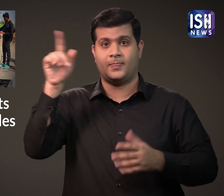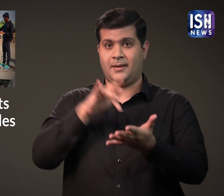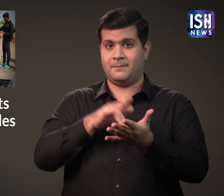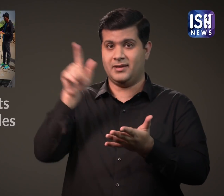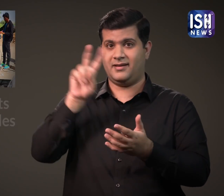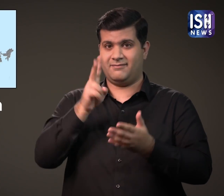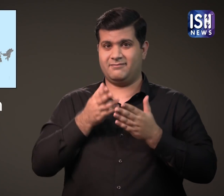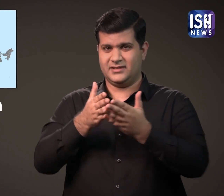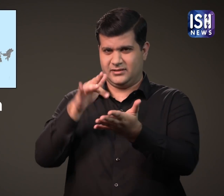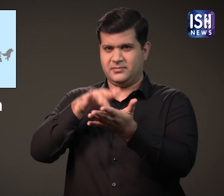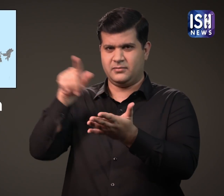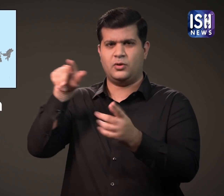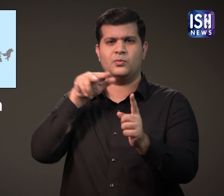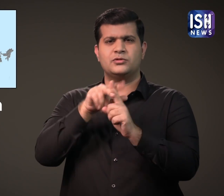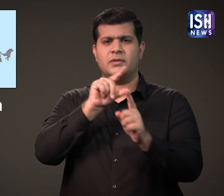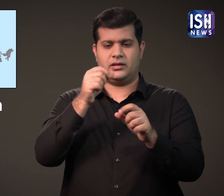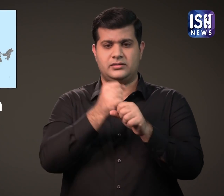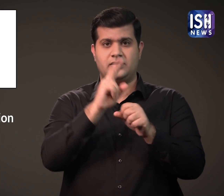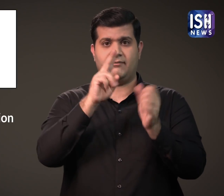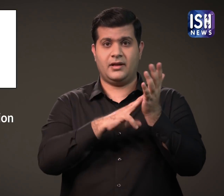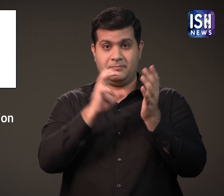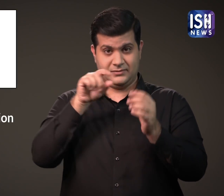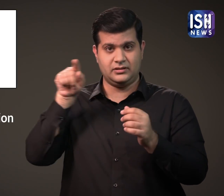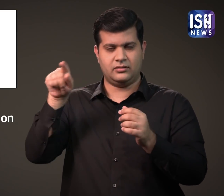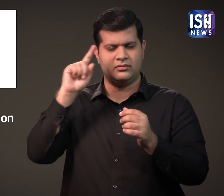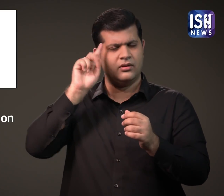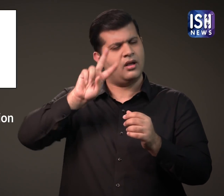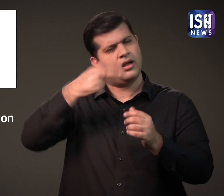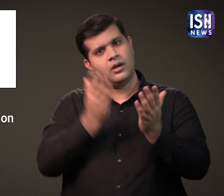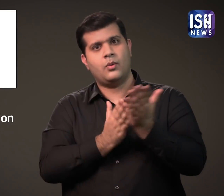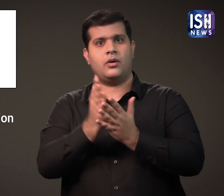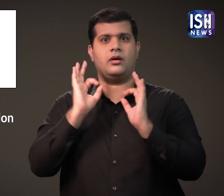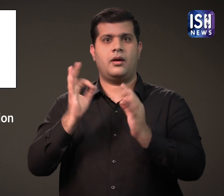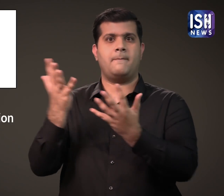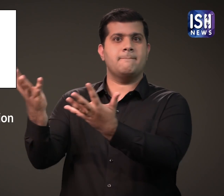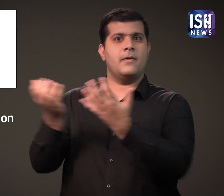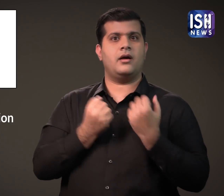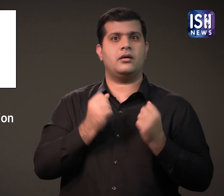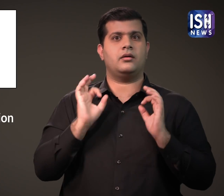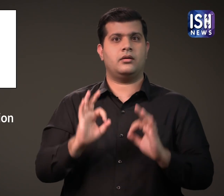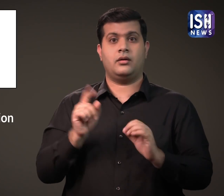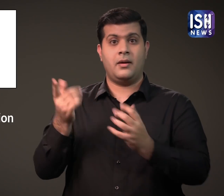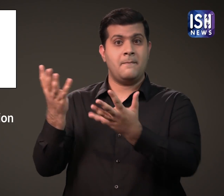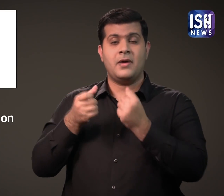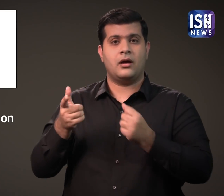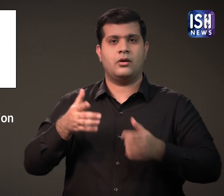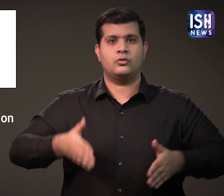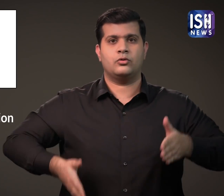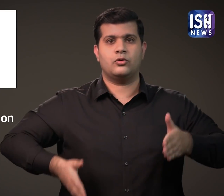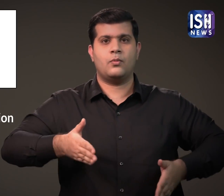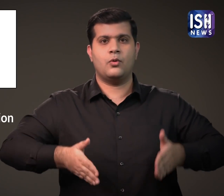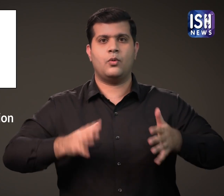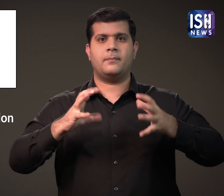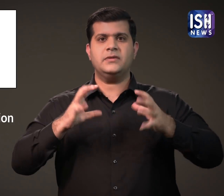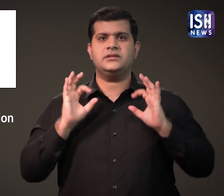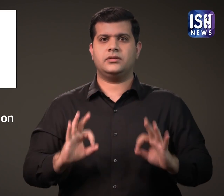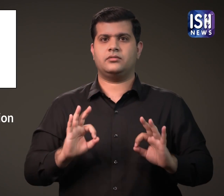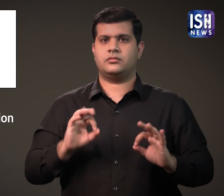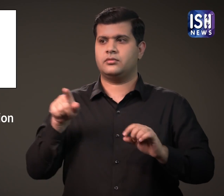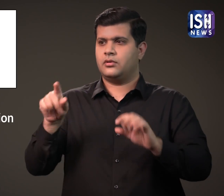Thinking about it, the Greater Vishakapatna Municipal Corporation has come up with a different idea and have brought